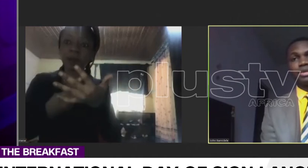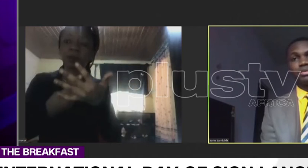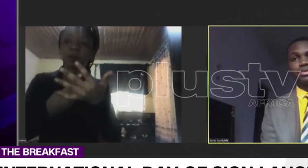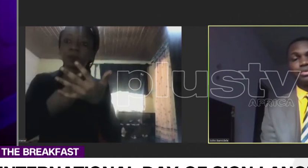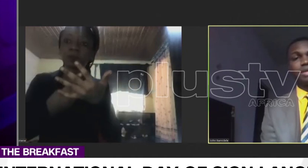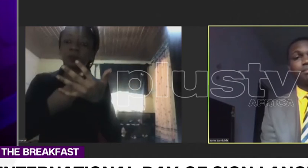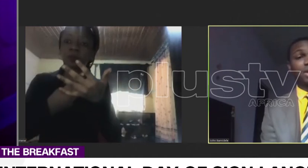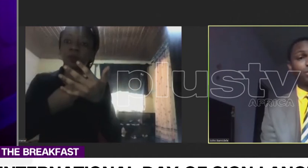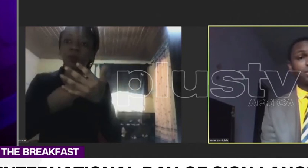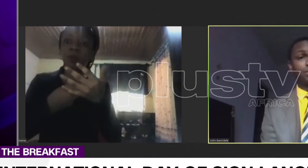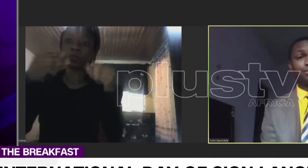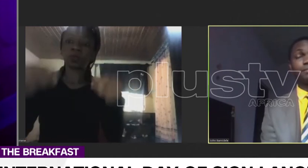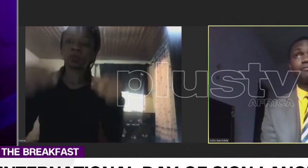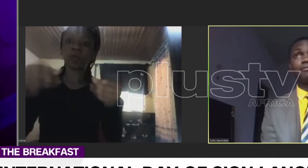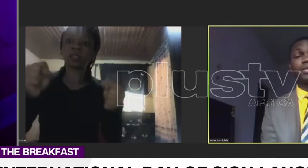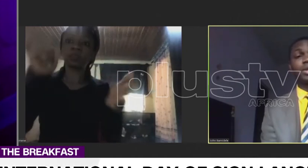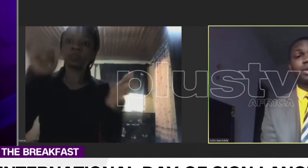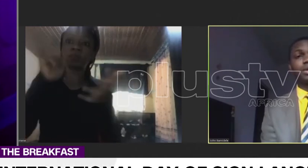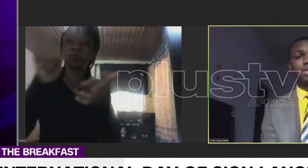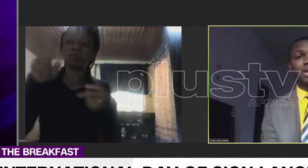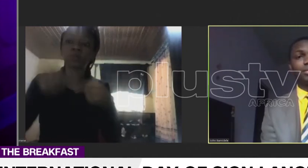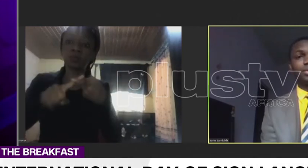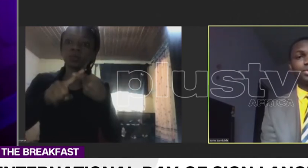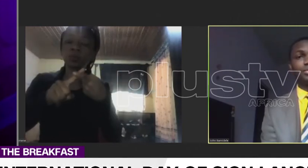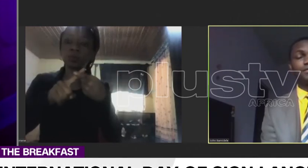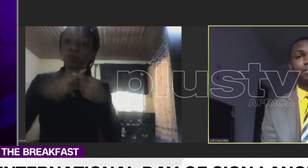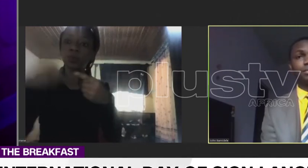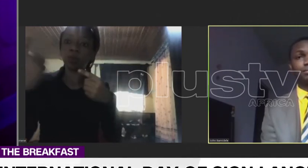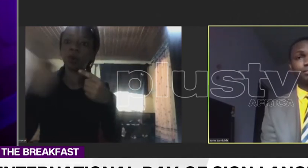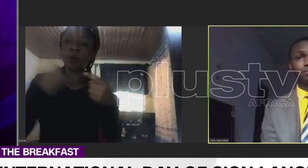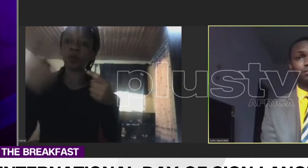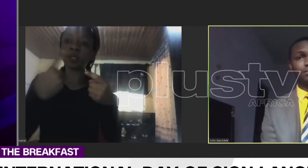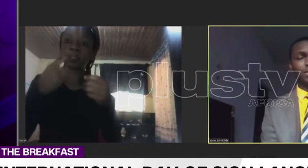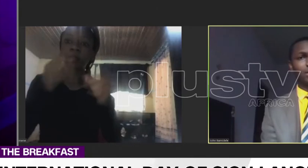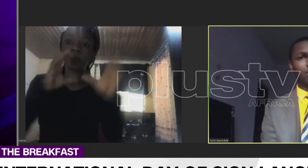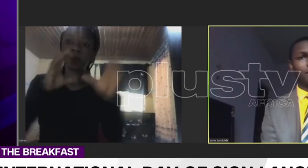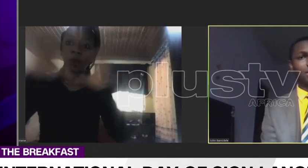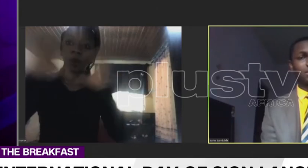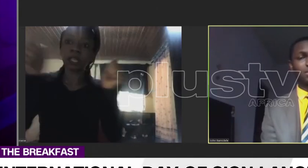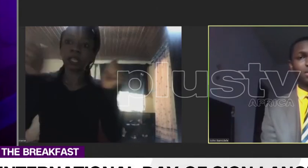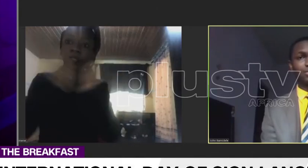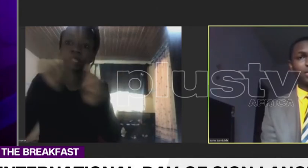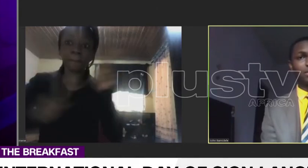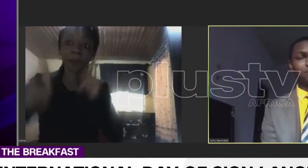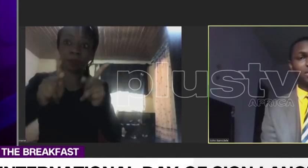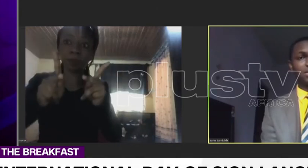to get by what they do. Sign language is useful in commerce, in trade and business.